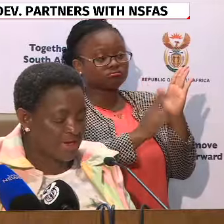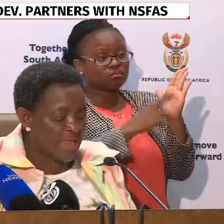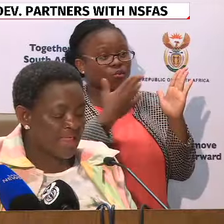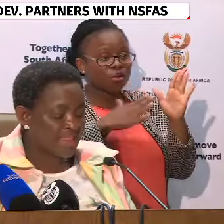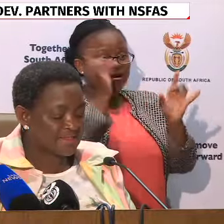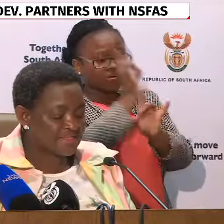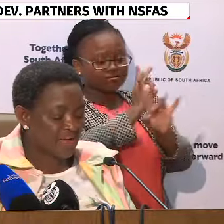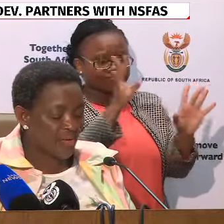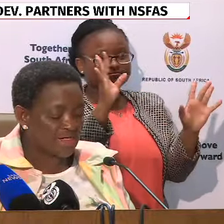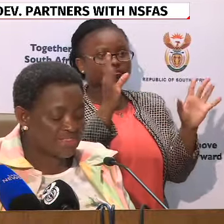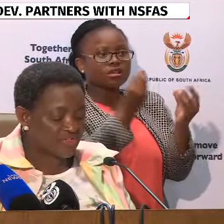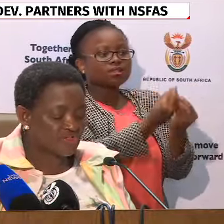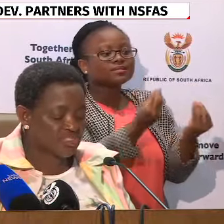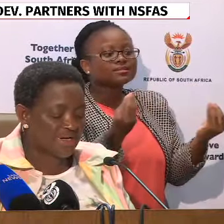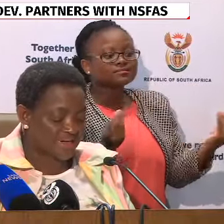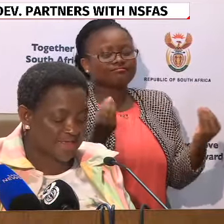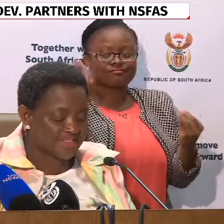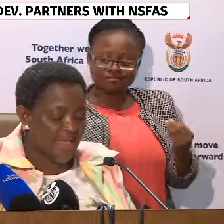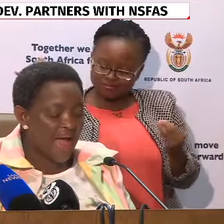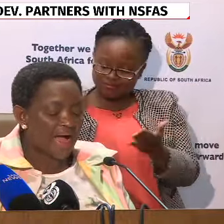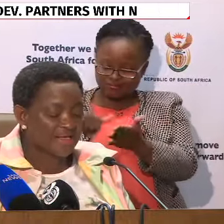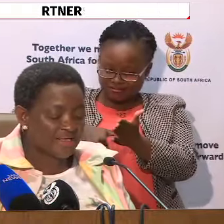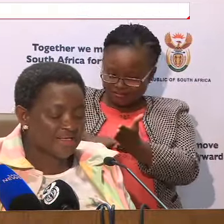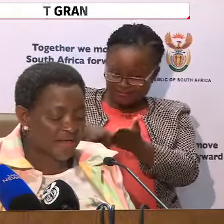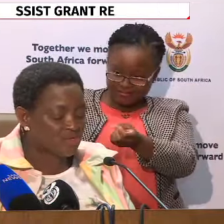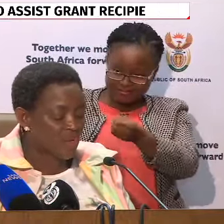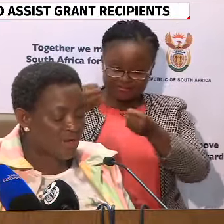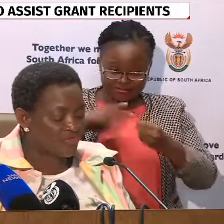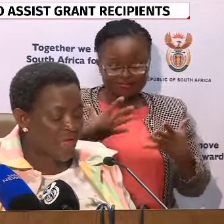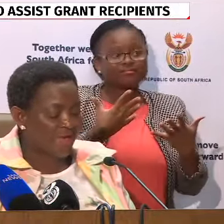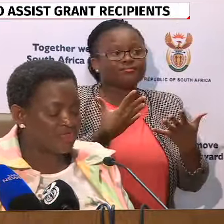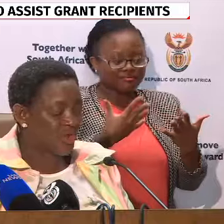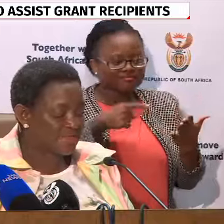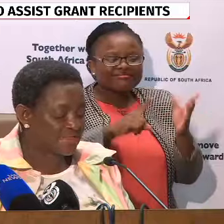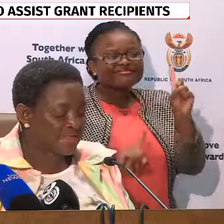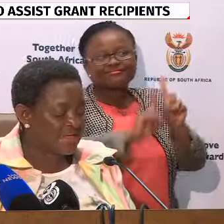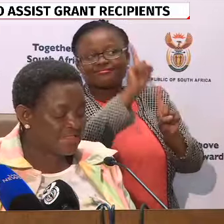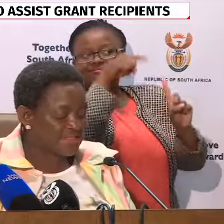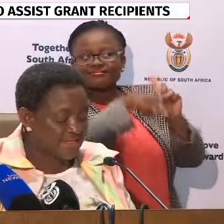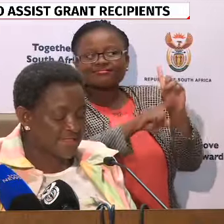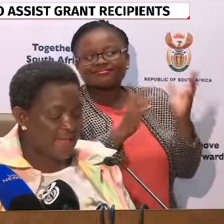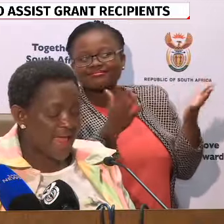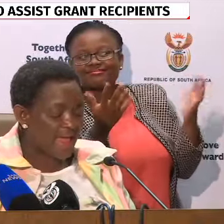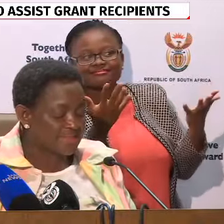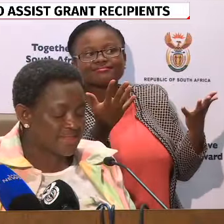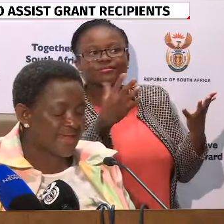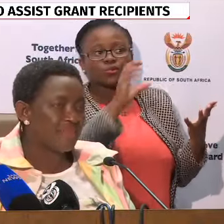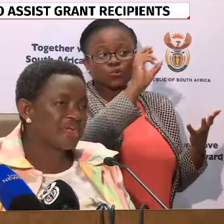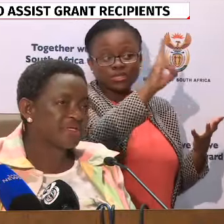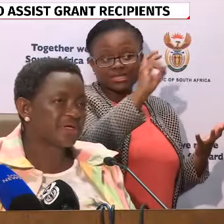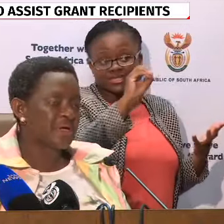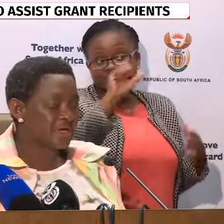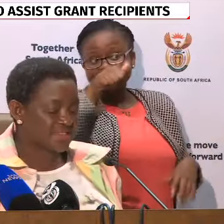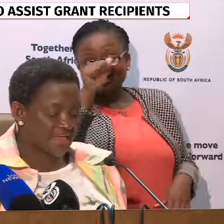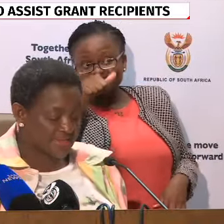children that were receiving social grants attending grade 12 in 2016 and their